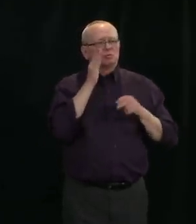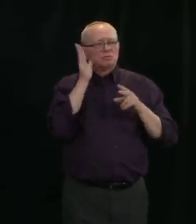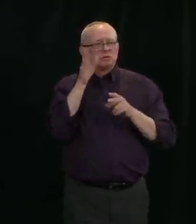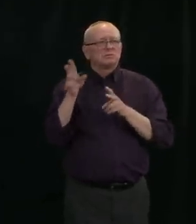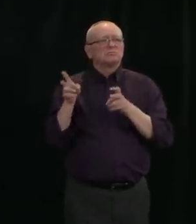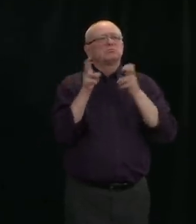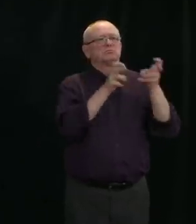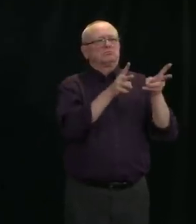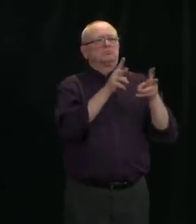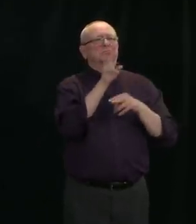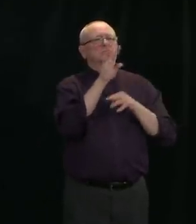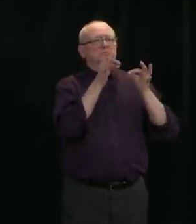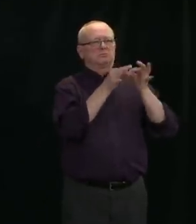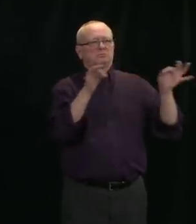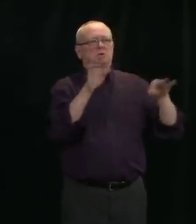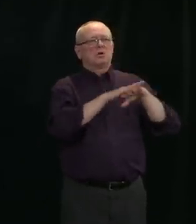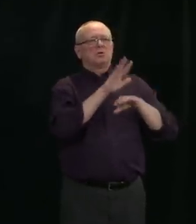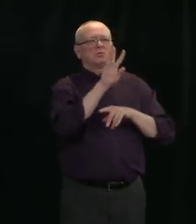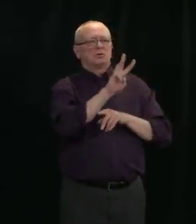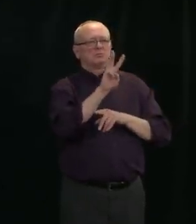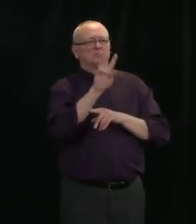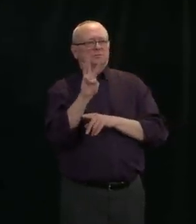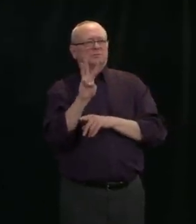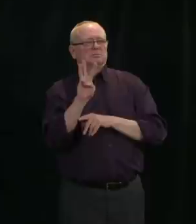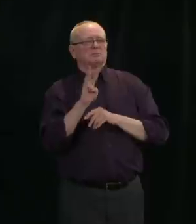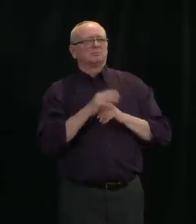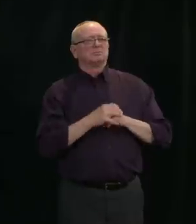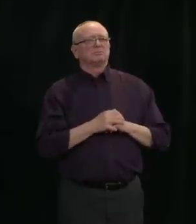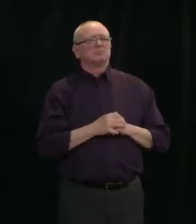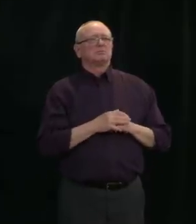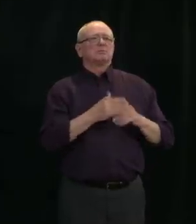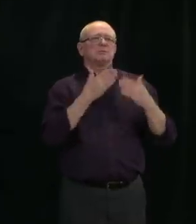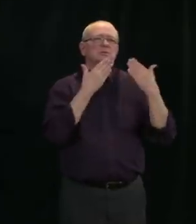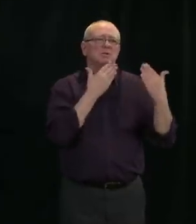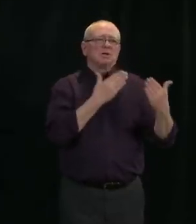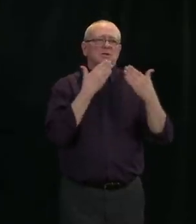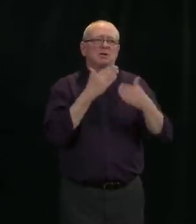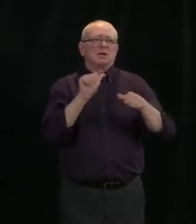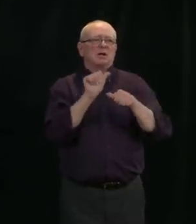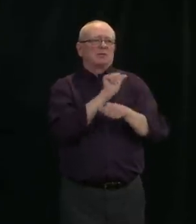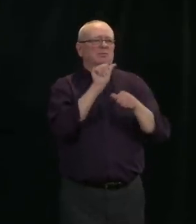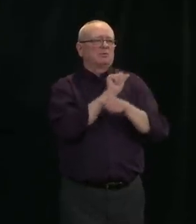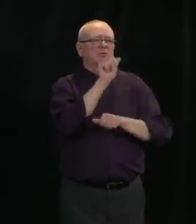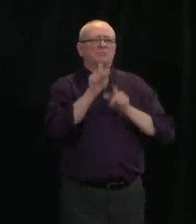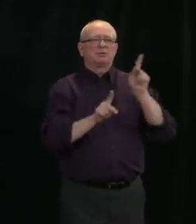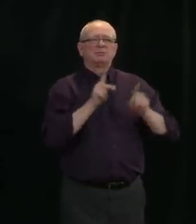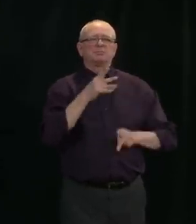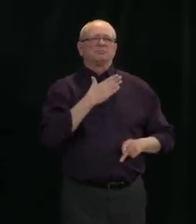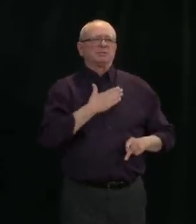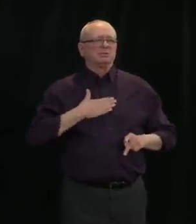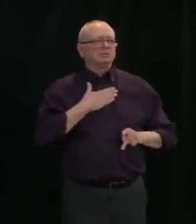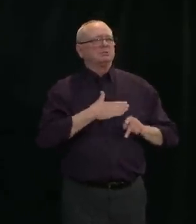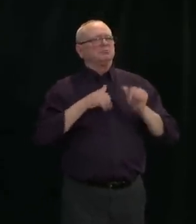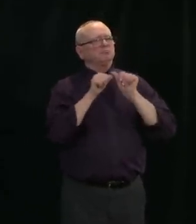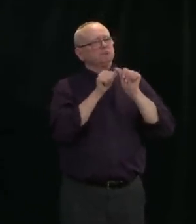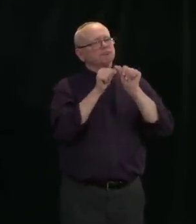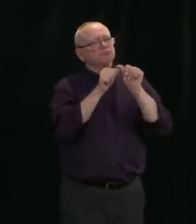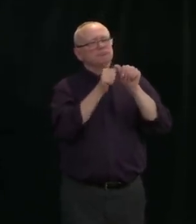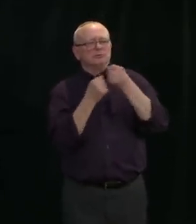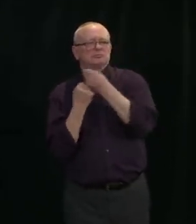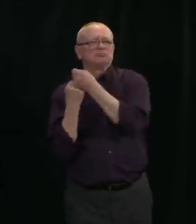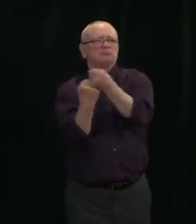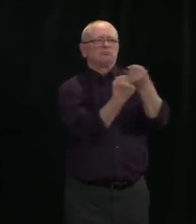thousands of Albertans who have already offered help and keep it coming because we're all in this together. Winning the battle against